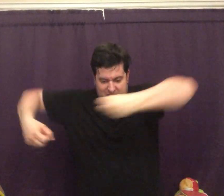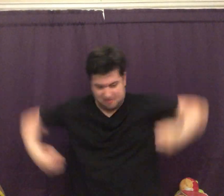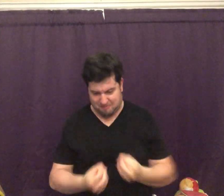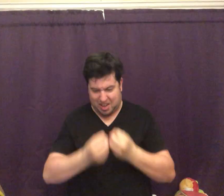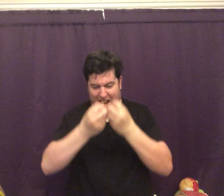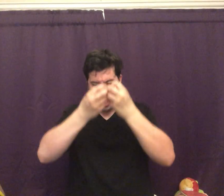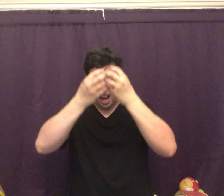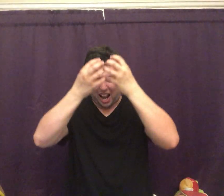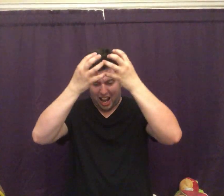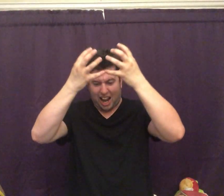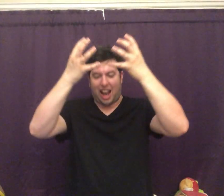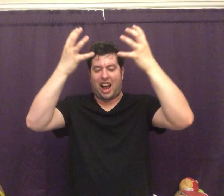mile.